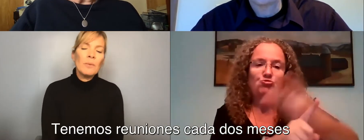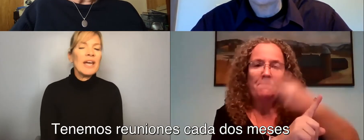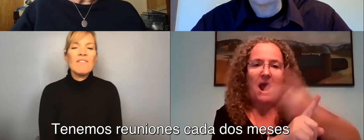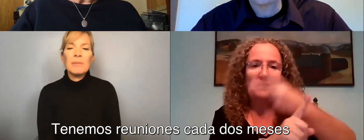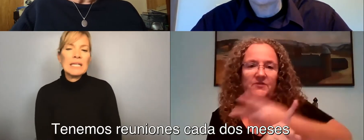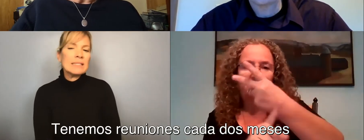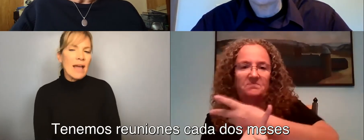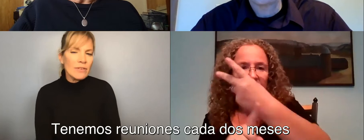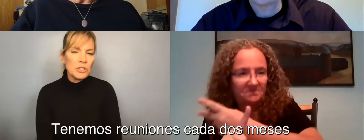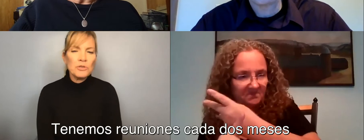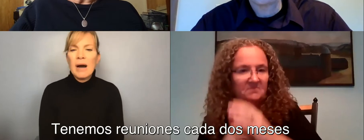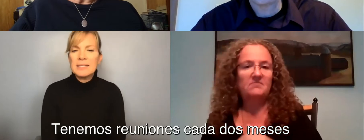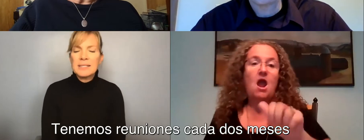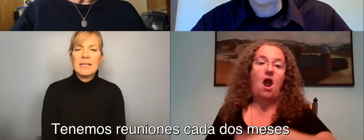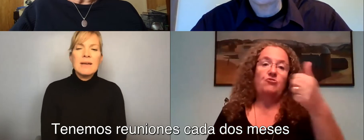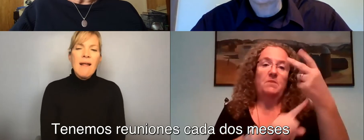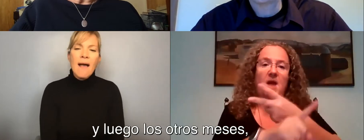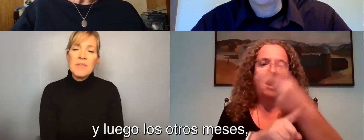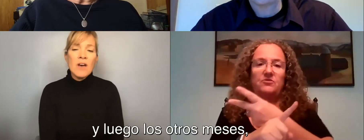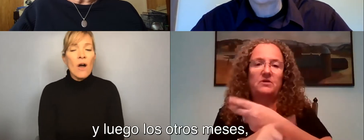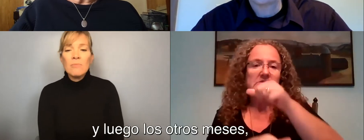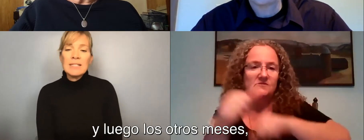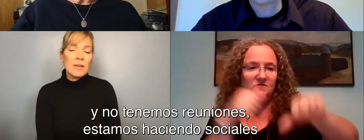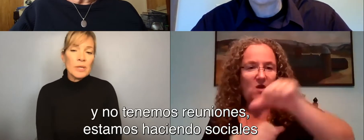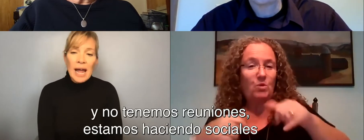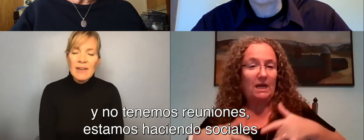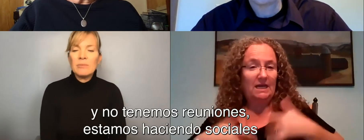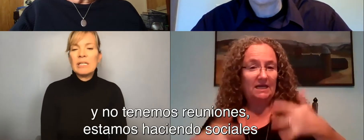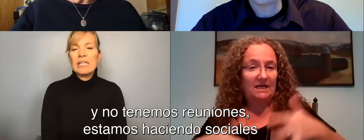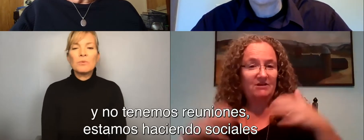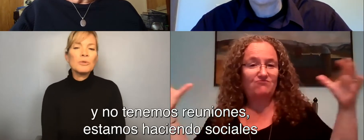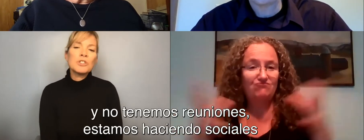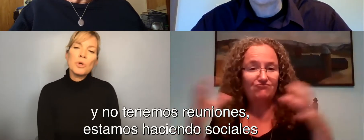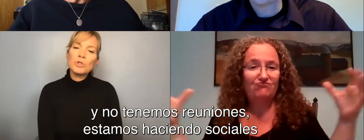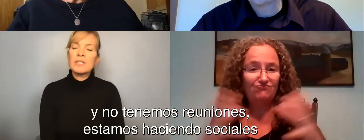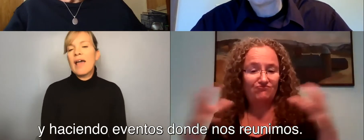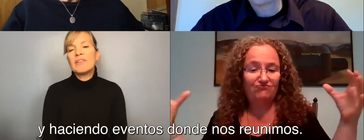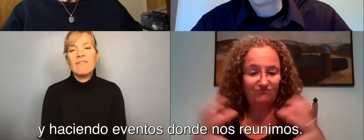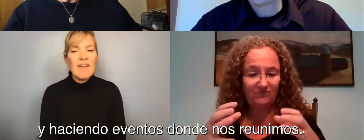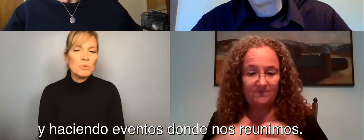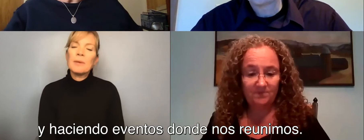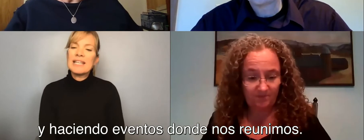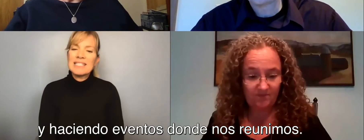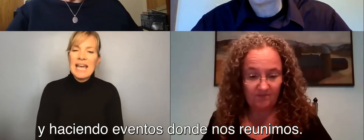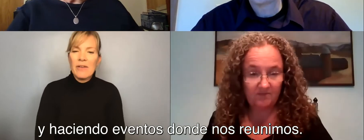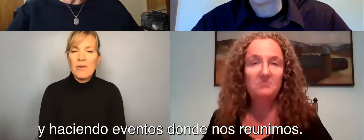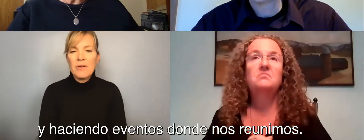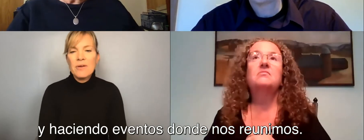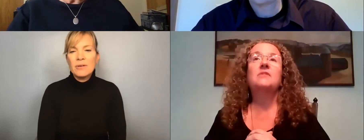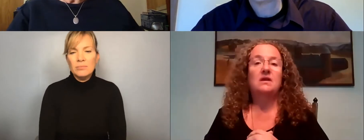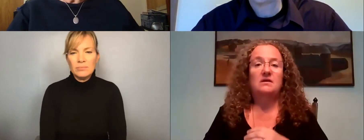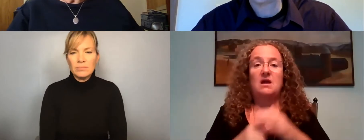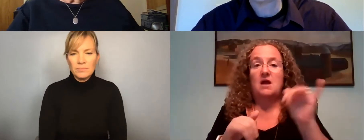Illinois. We have meetings every two months and then the other months that we're not having meetings, we're doing socials and having events where we get together.